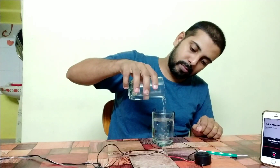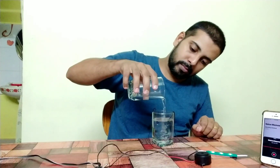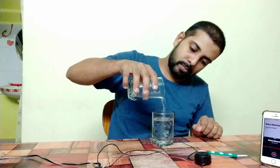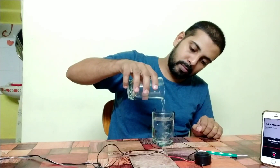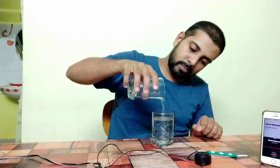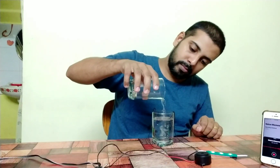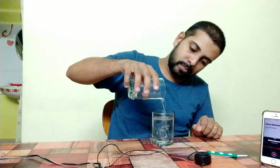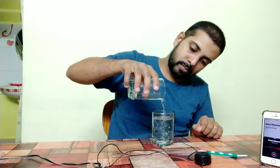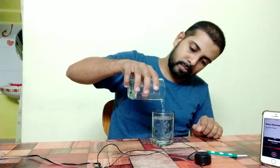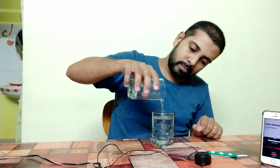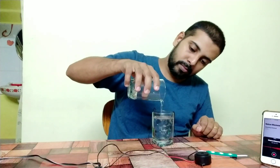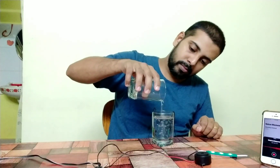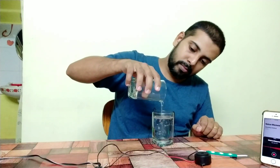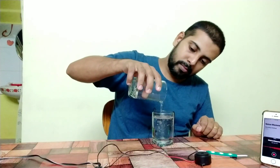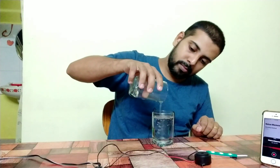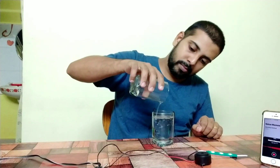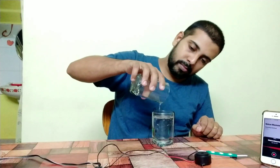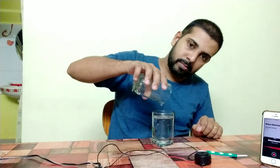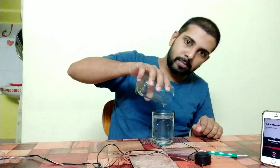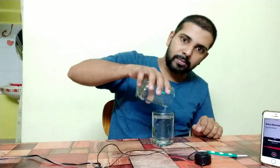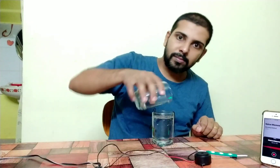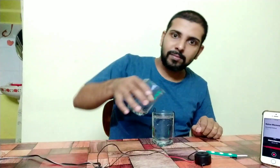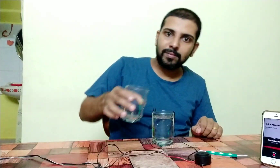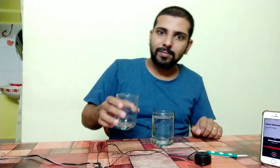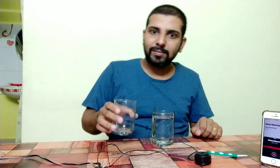all said and done, you won't know what it takes